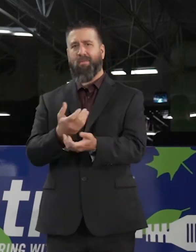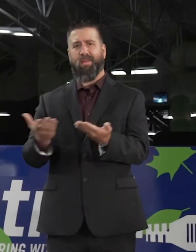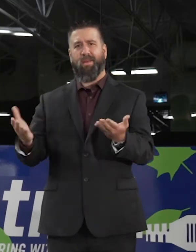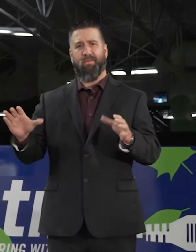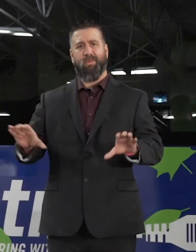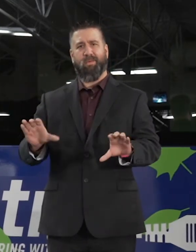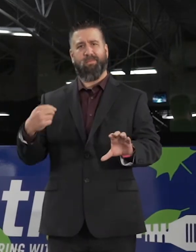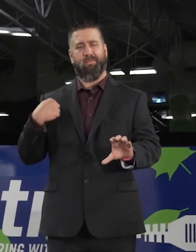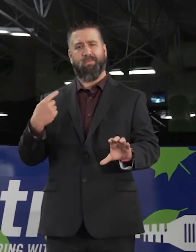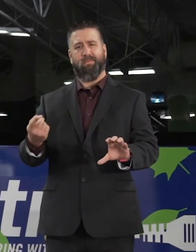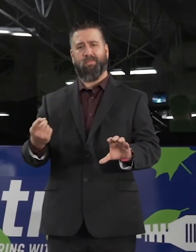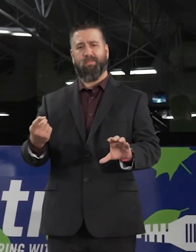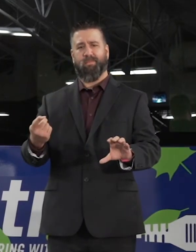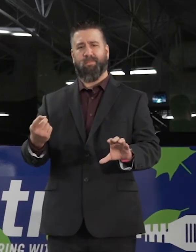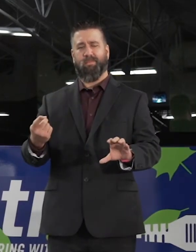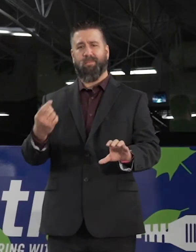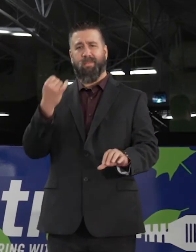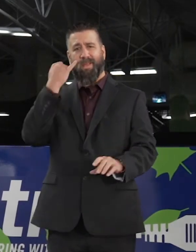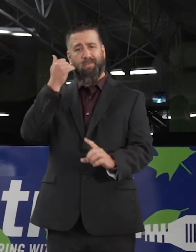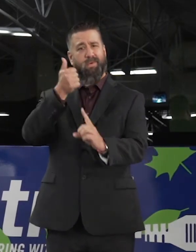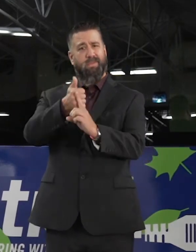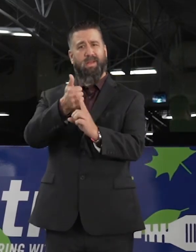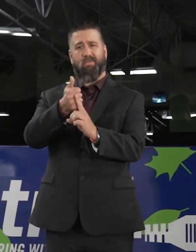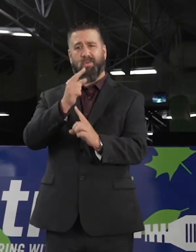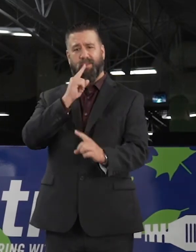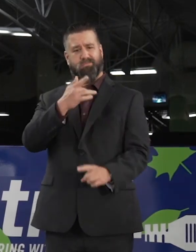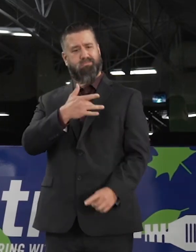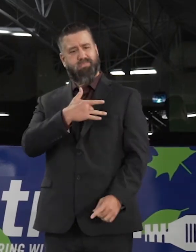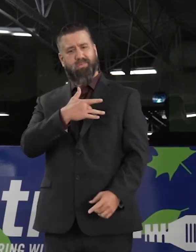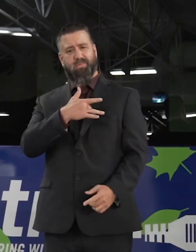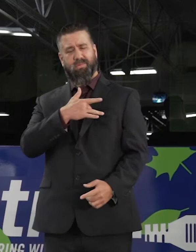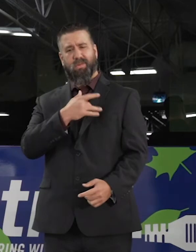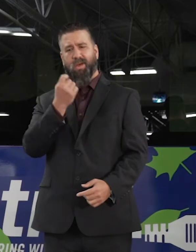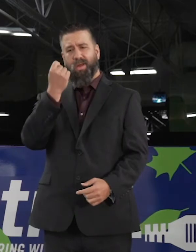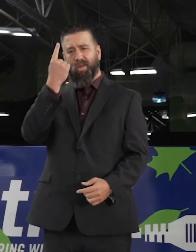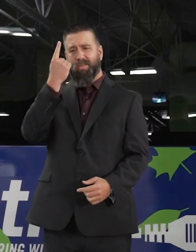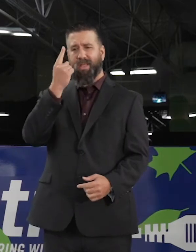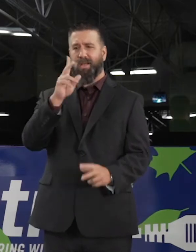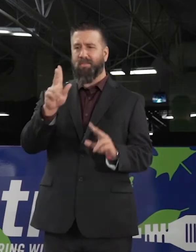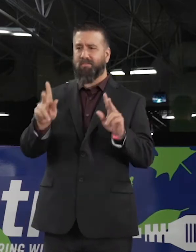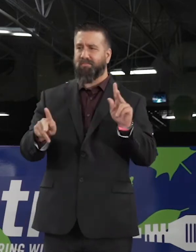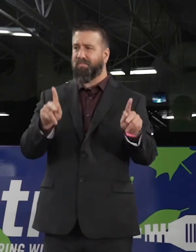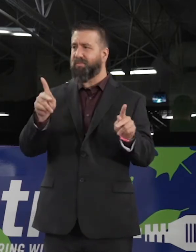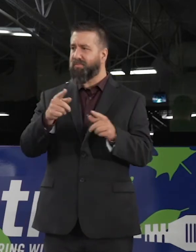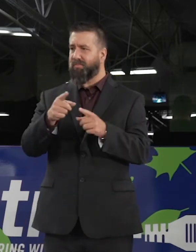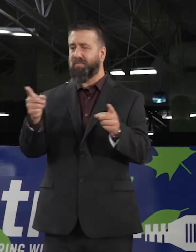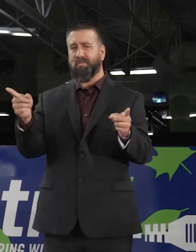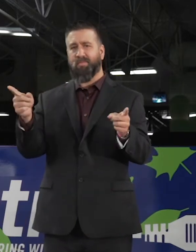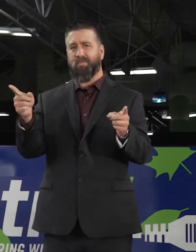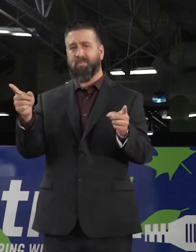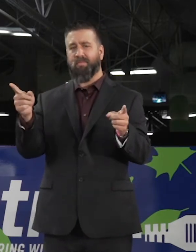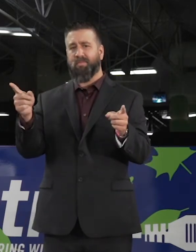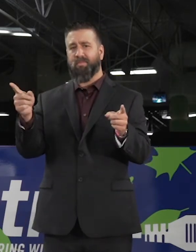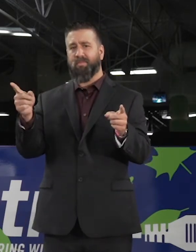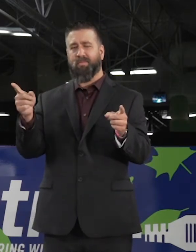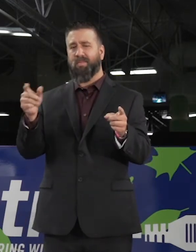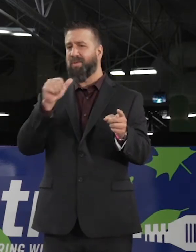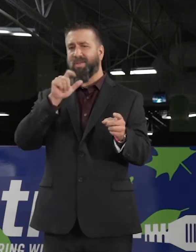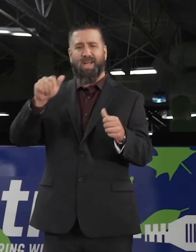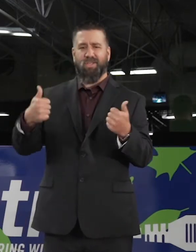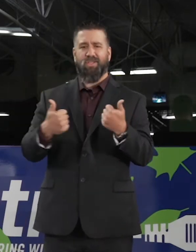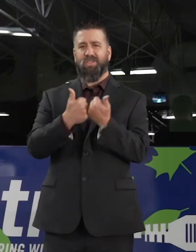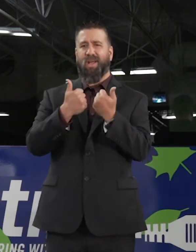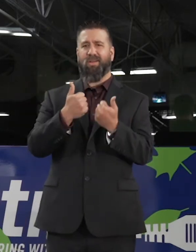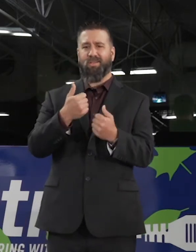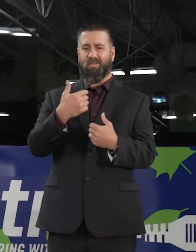And no one with any compassion should be trying to undermine or challenge the credibility of our health care workers